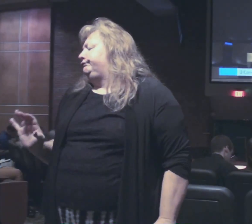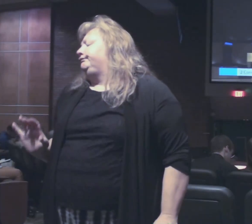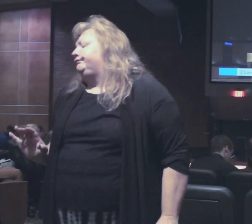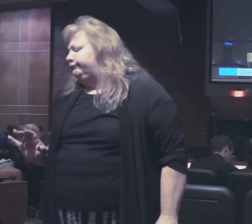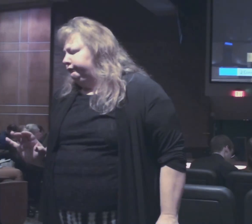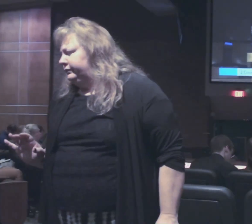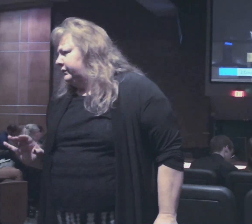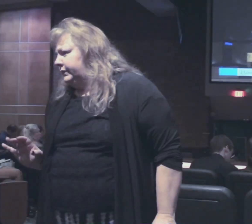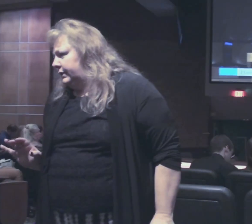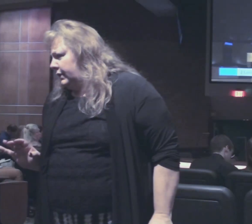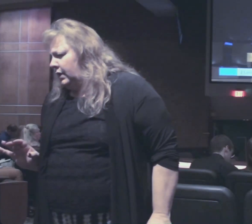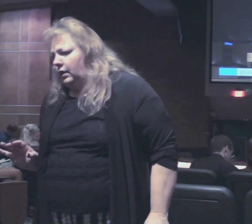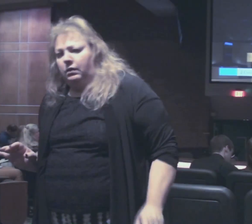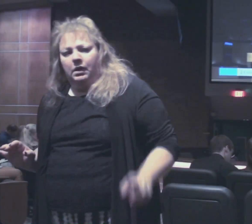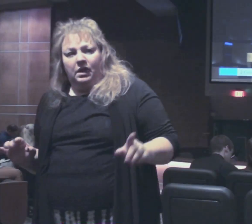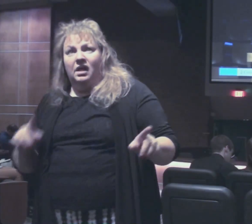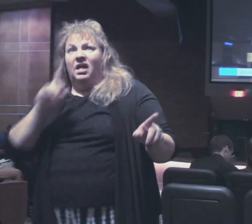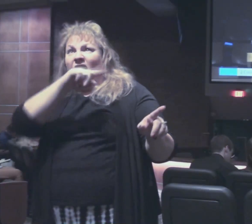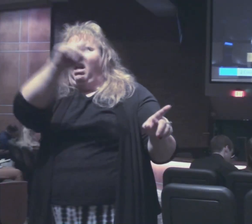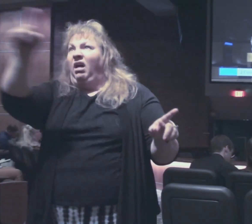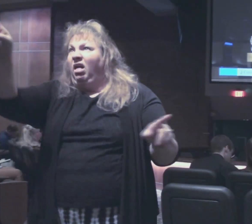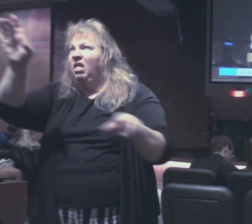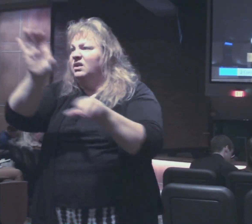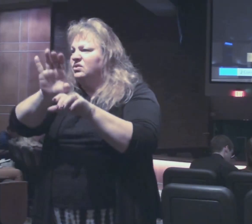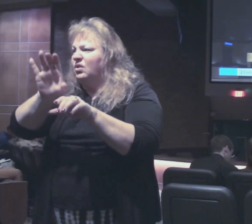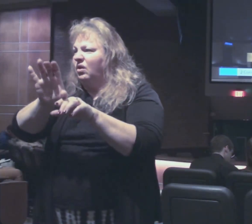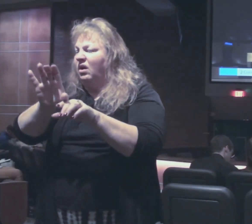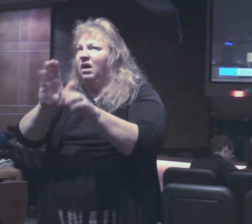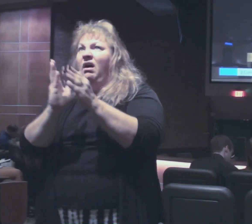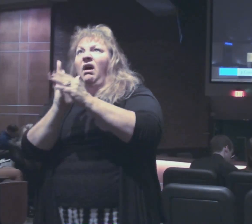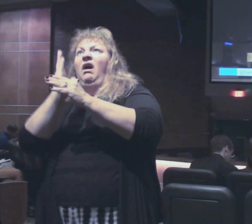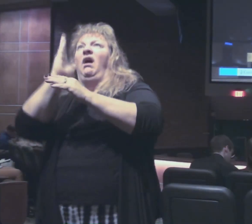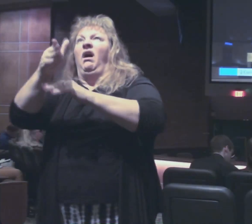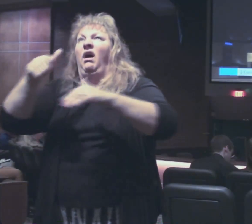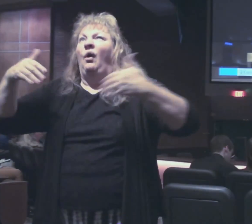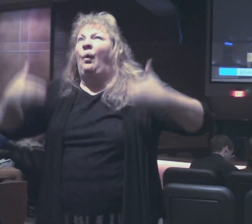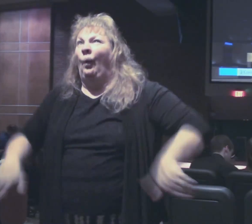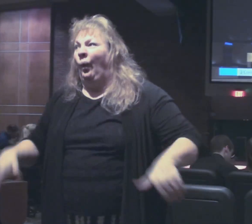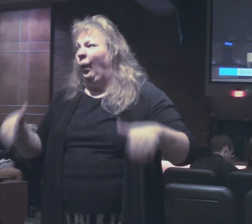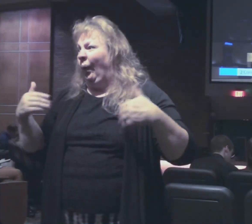there is gentile churches they have gone beyond